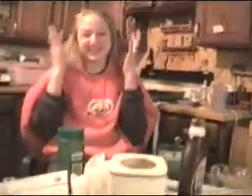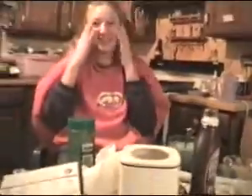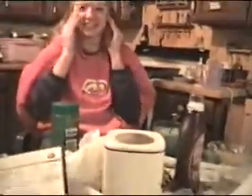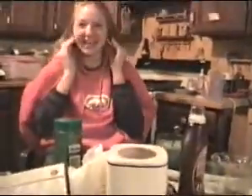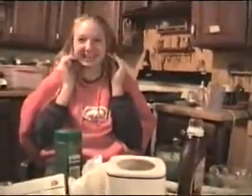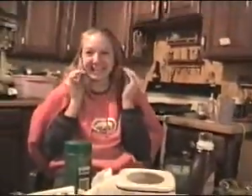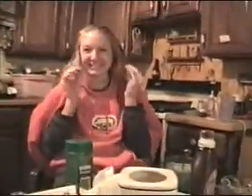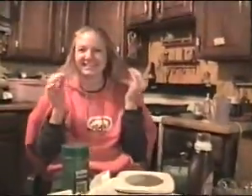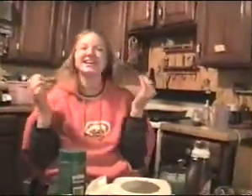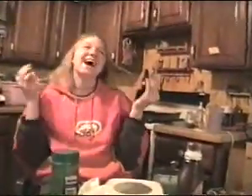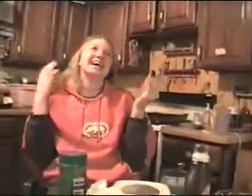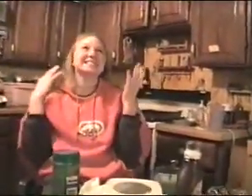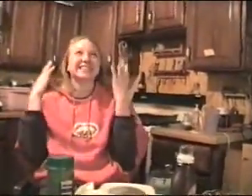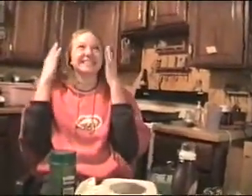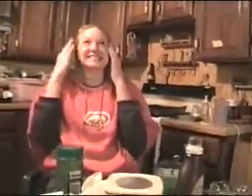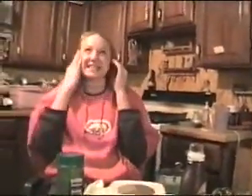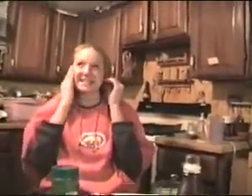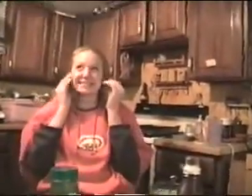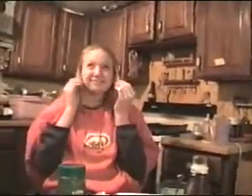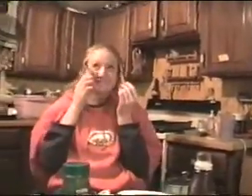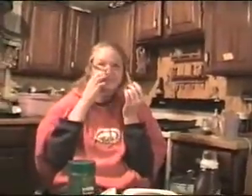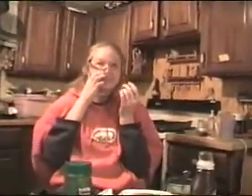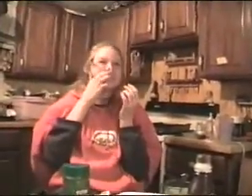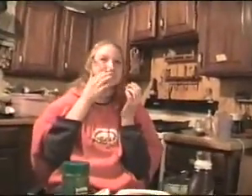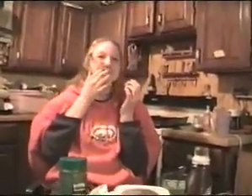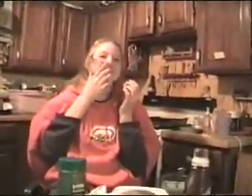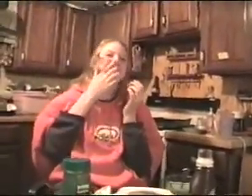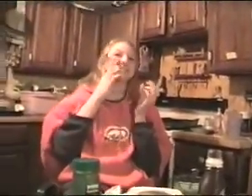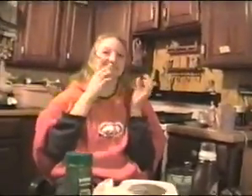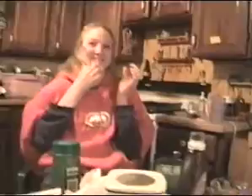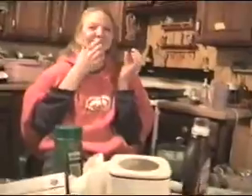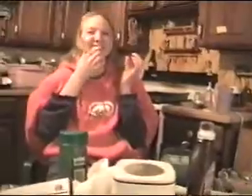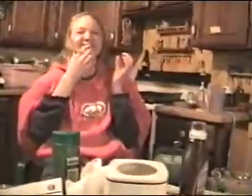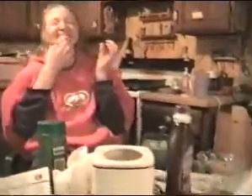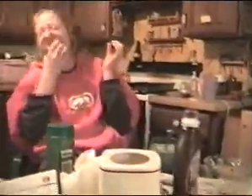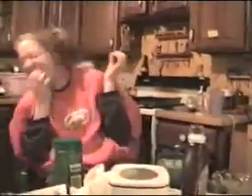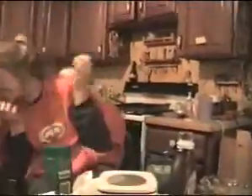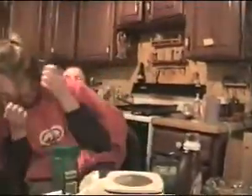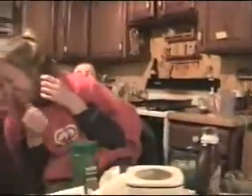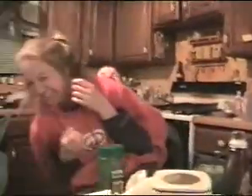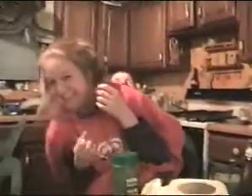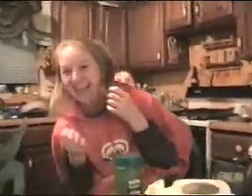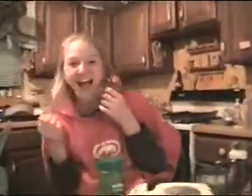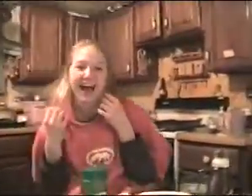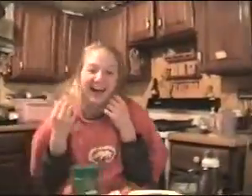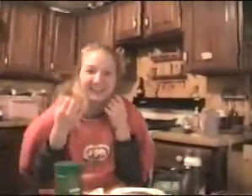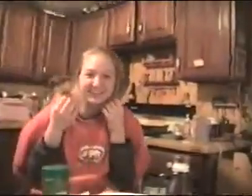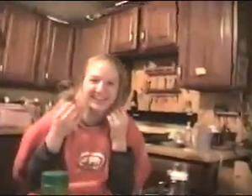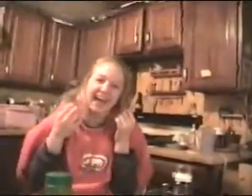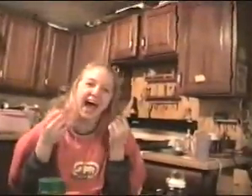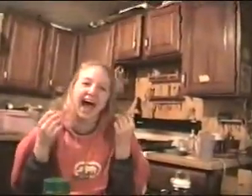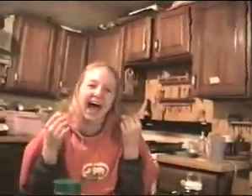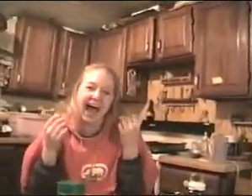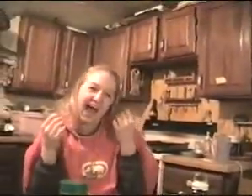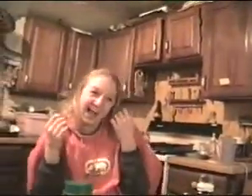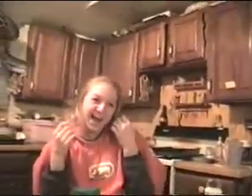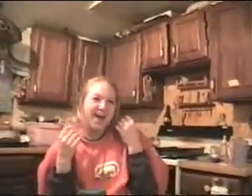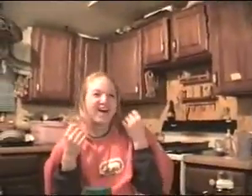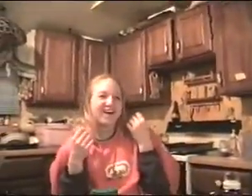you like it? I just got it done. Her hands are like a slide to your face. Oh, yeah. Oh,